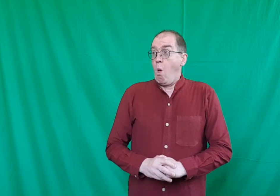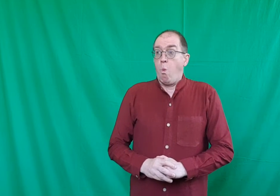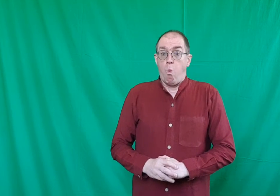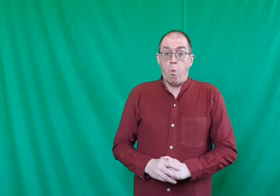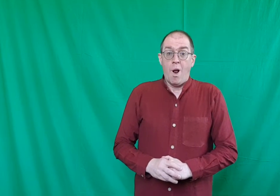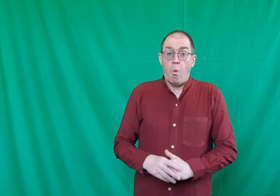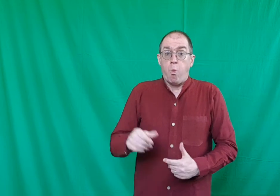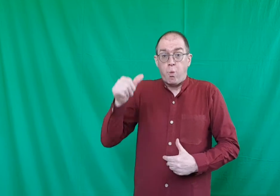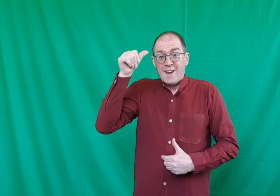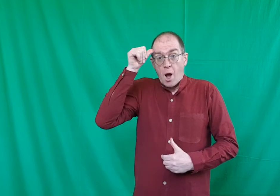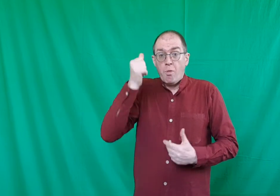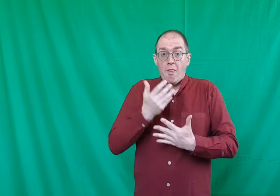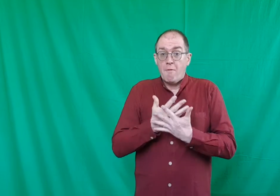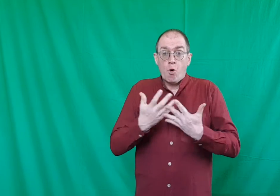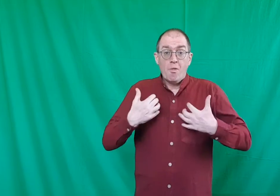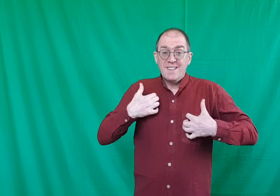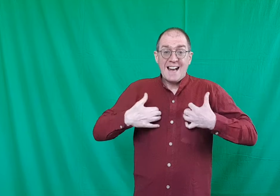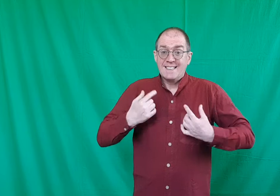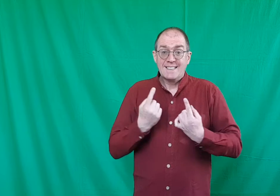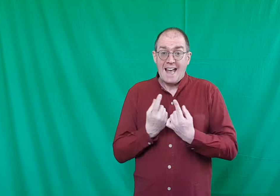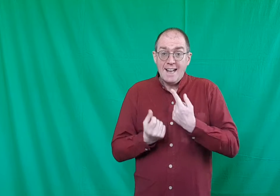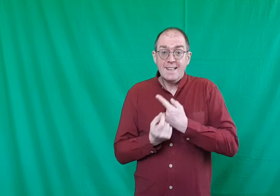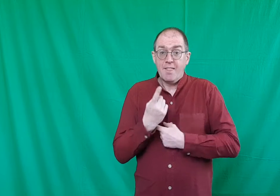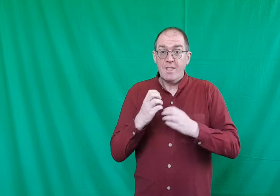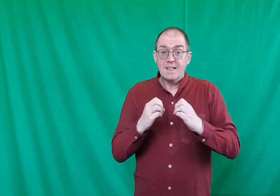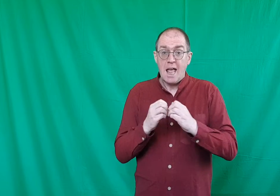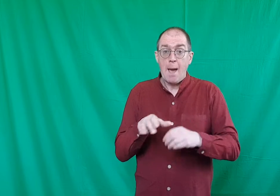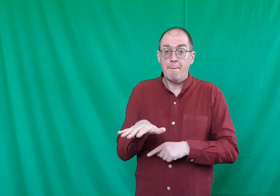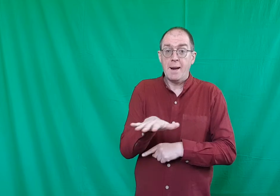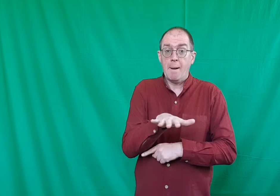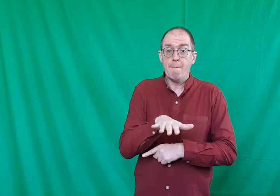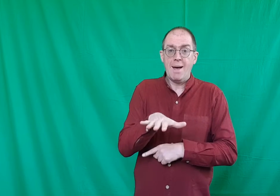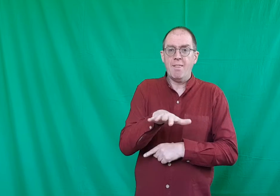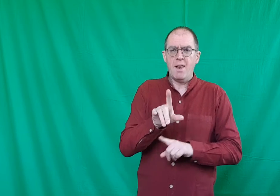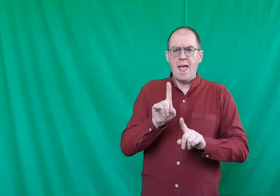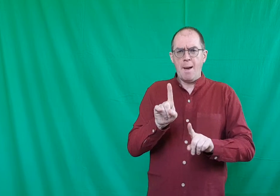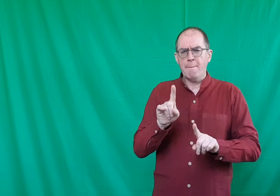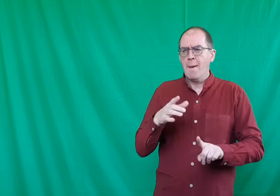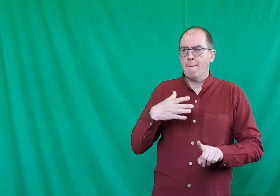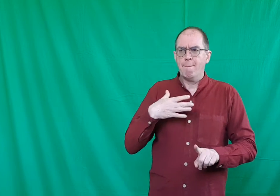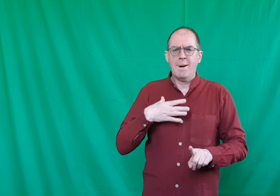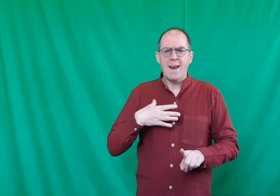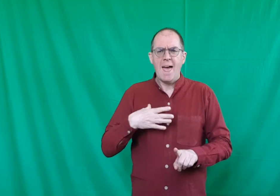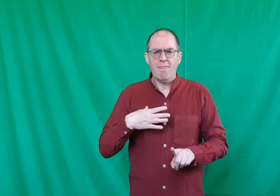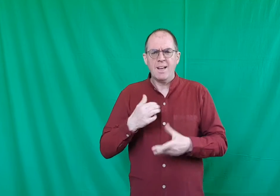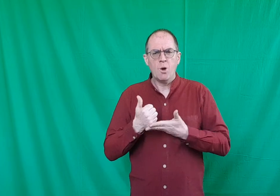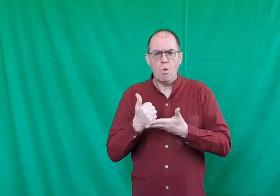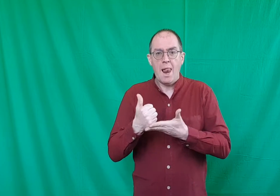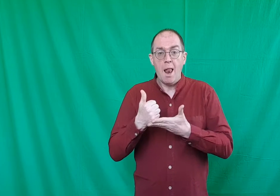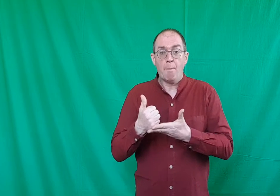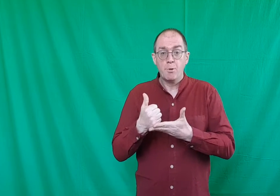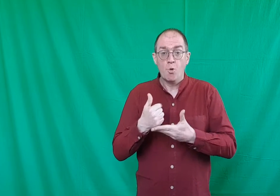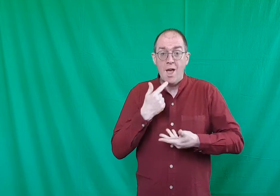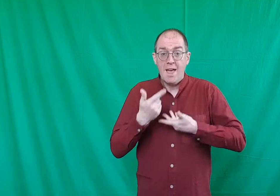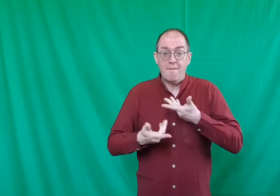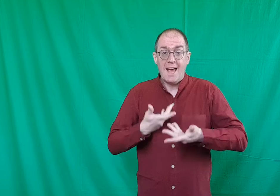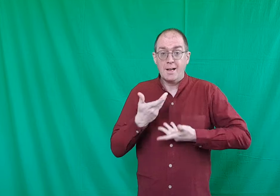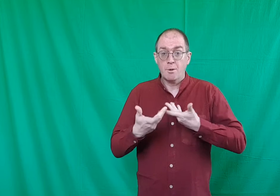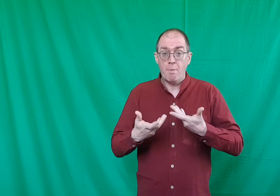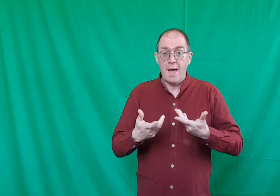Well, we know that there are all these exciting things happening in Bethlehem, but I think it will help you if I explain